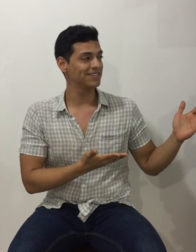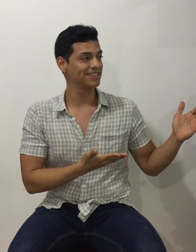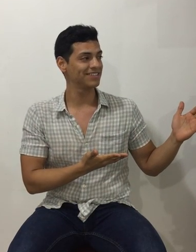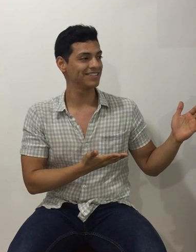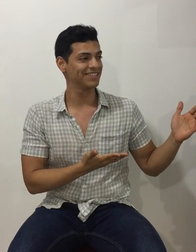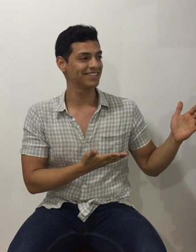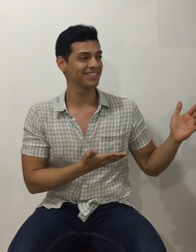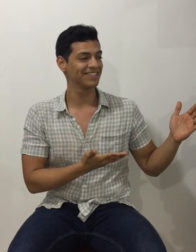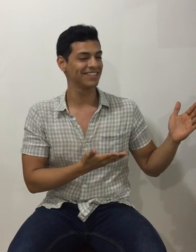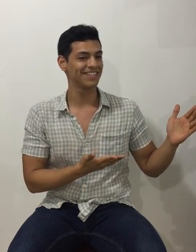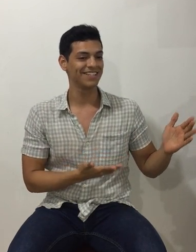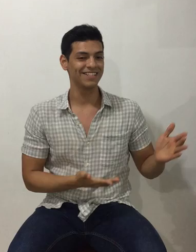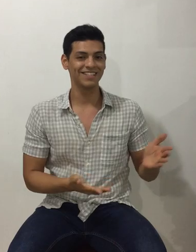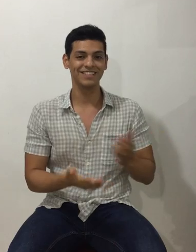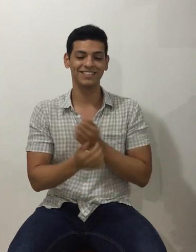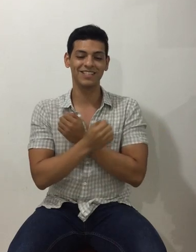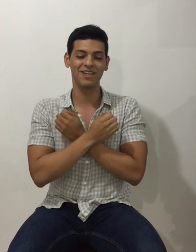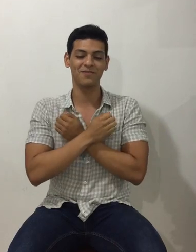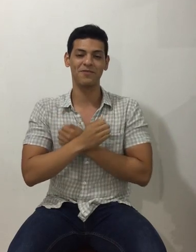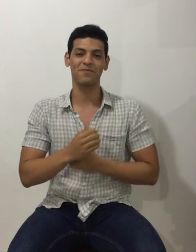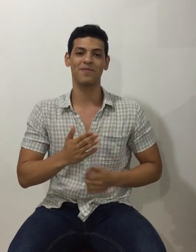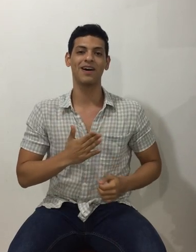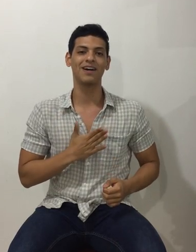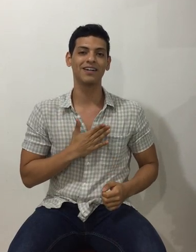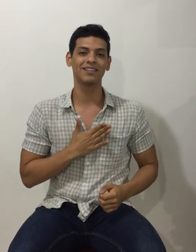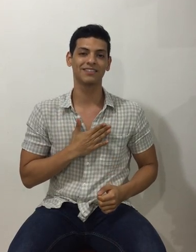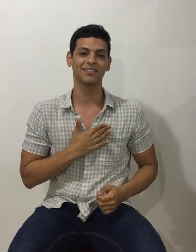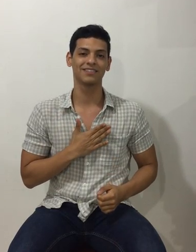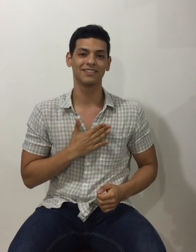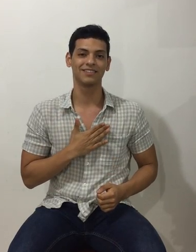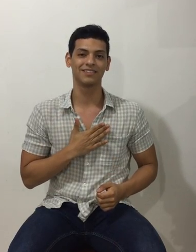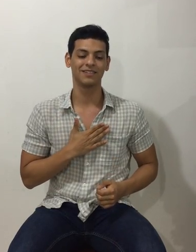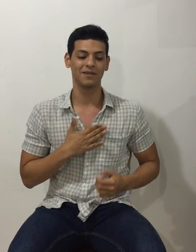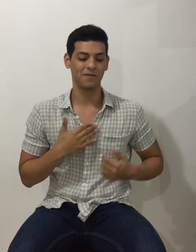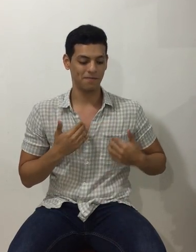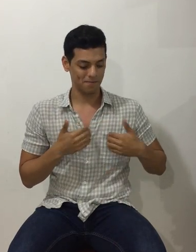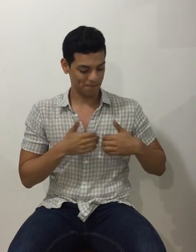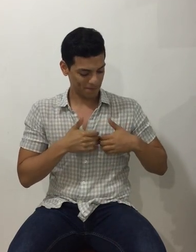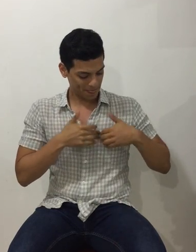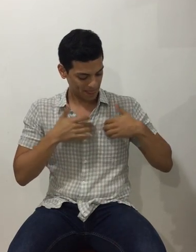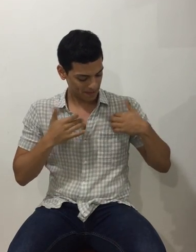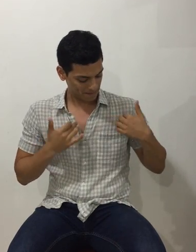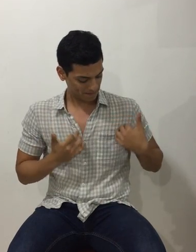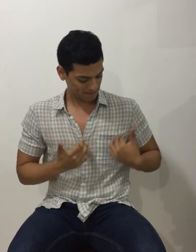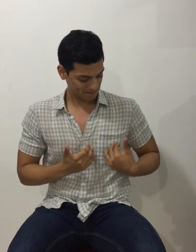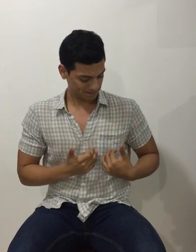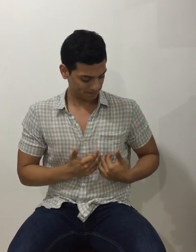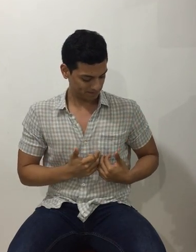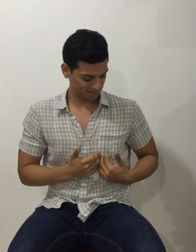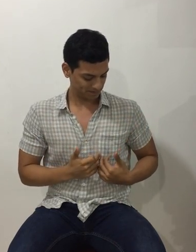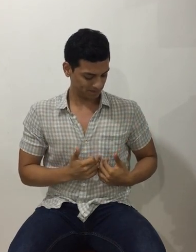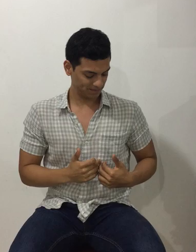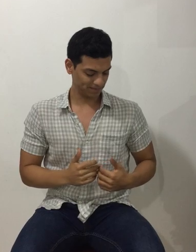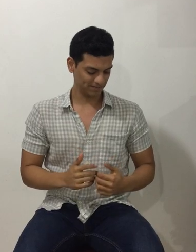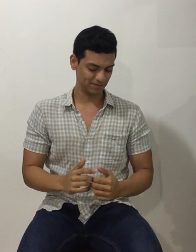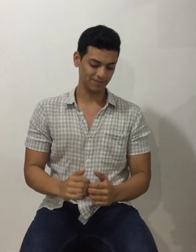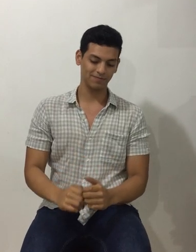this love of mine, my valentine. They'll be there,